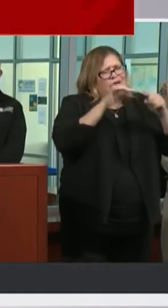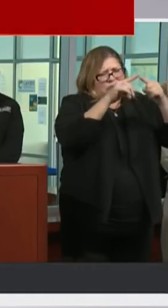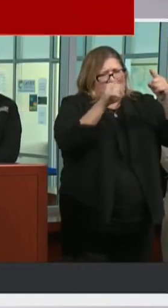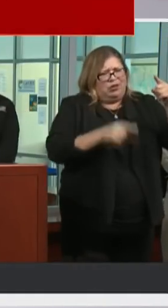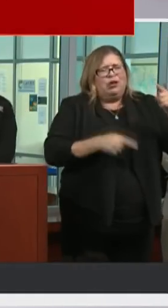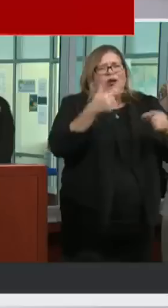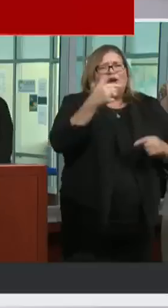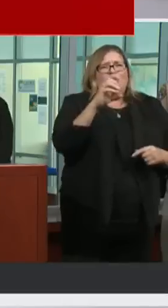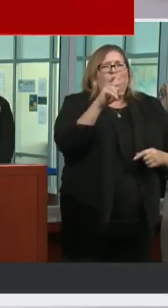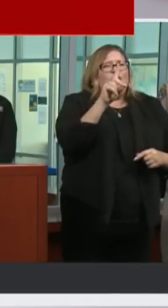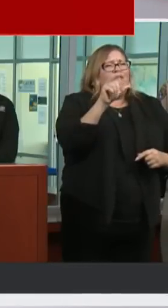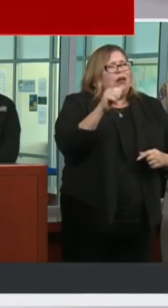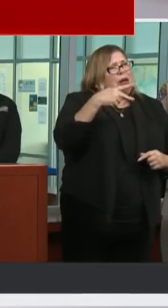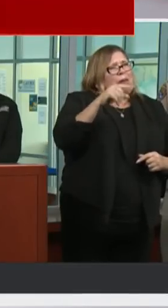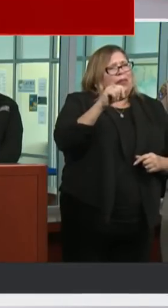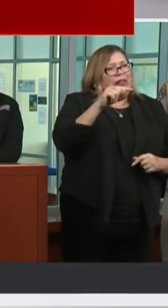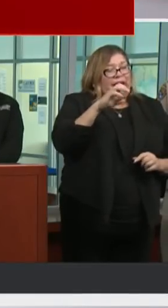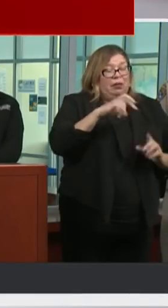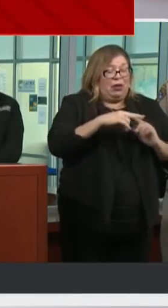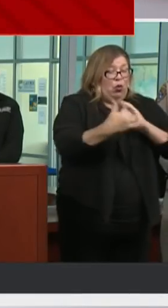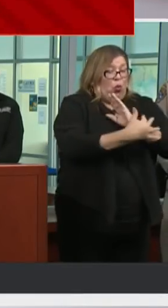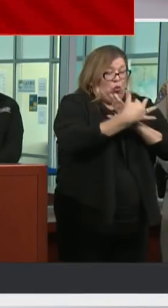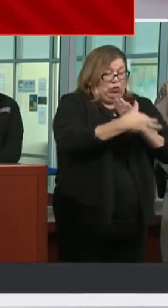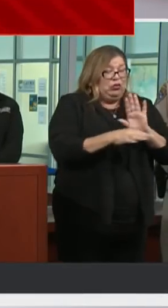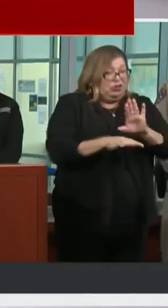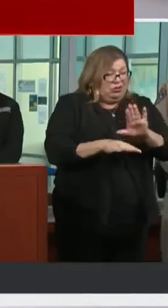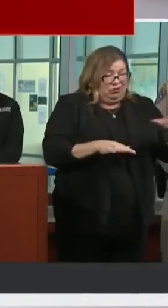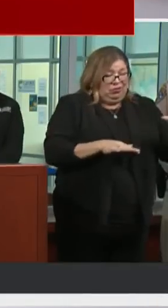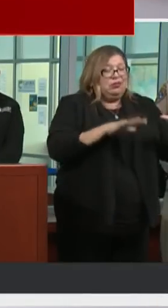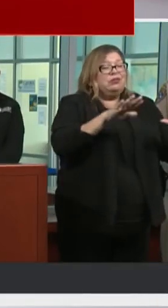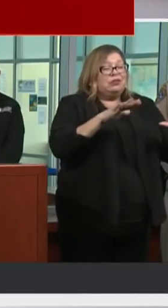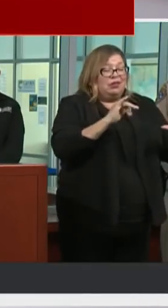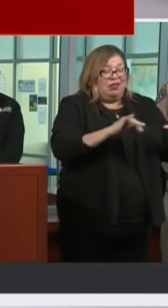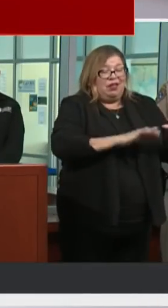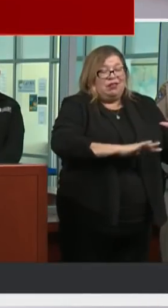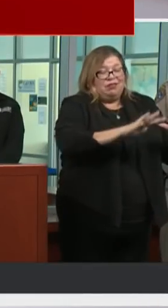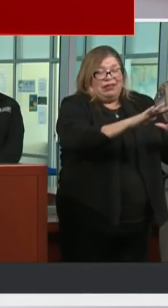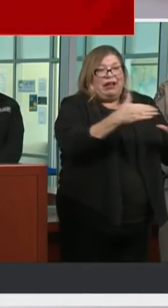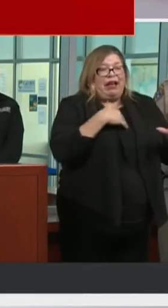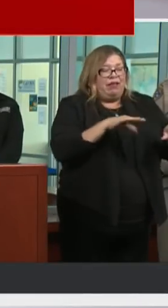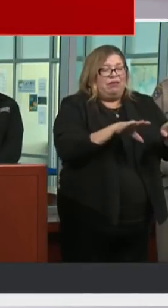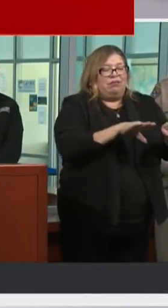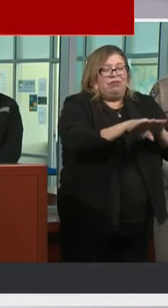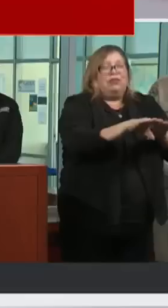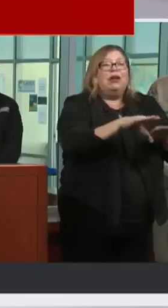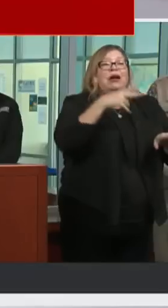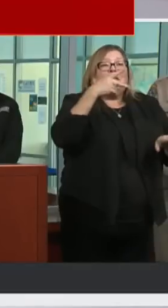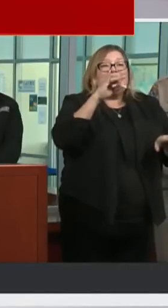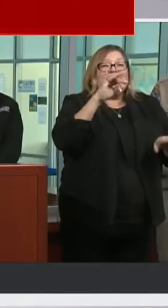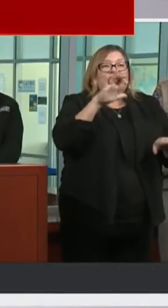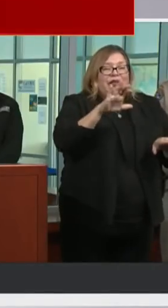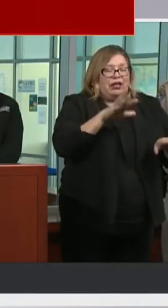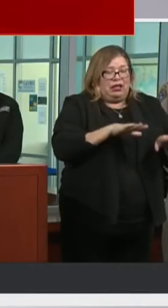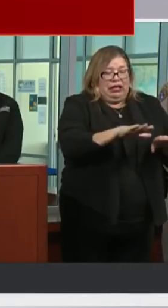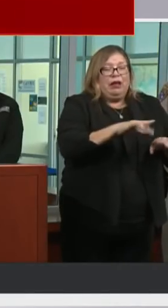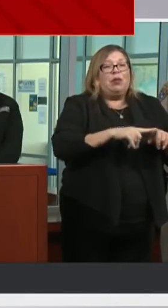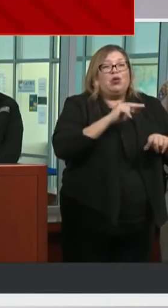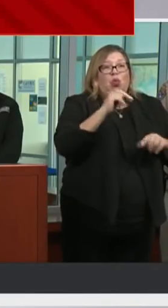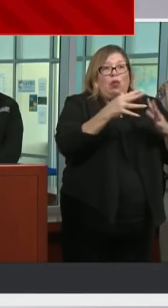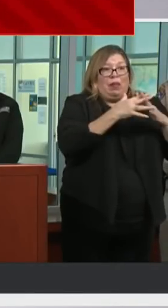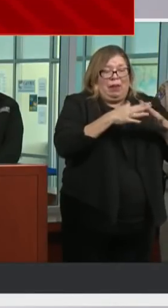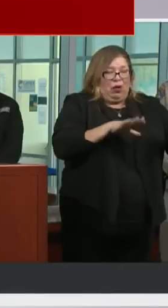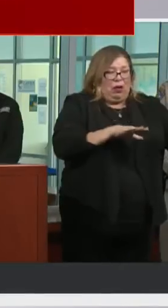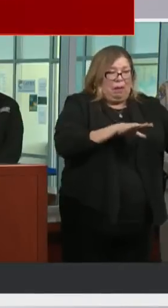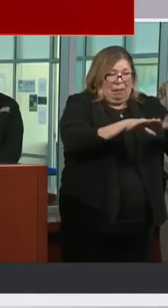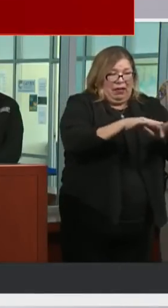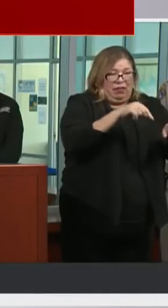a complex area offshore where we have the Pacific Plate, the North American Plate, which we're on here, and